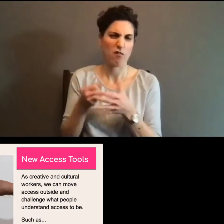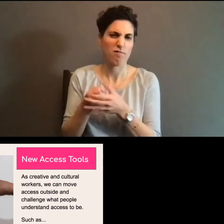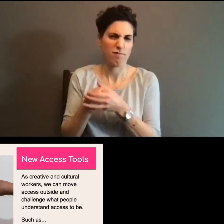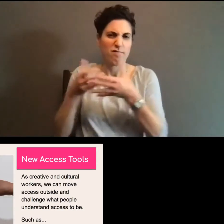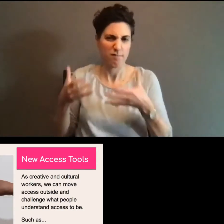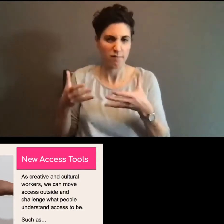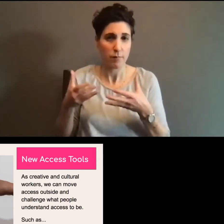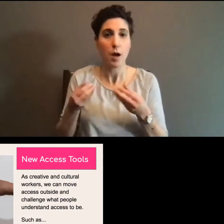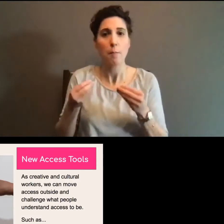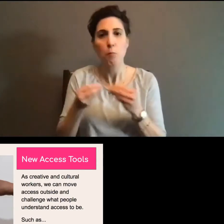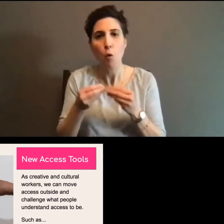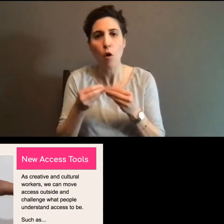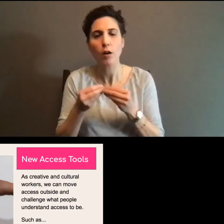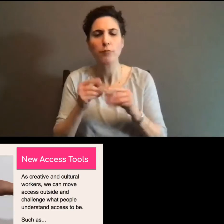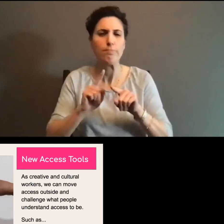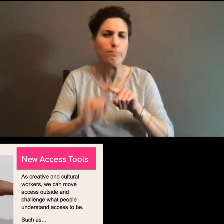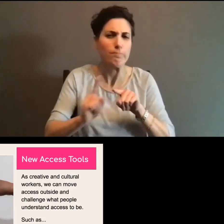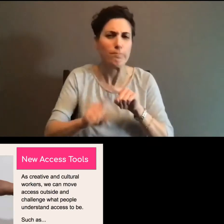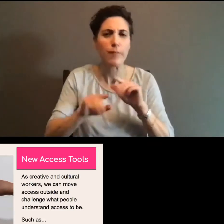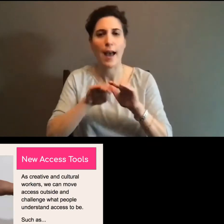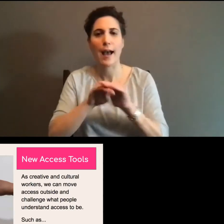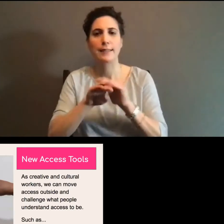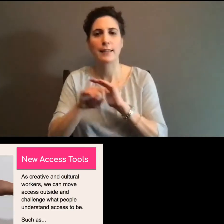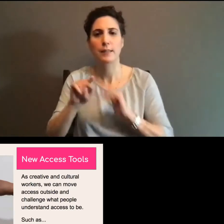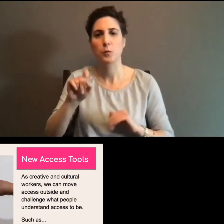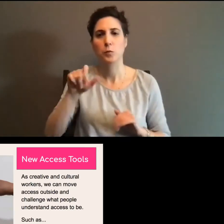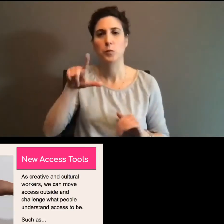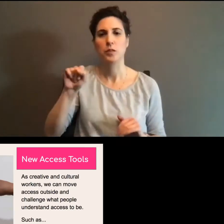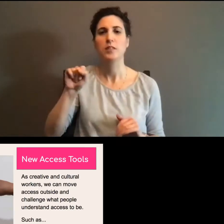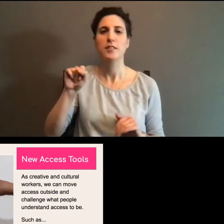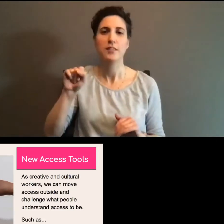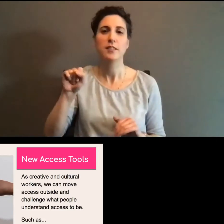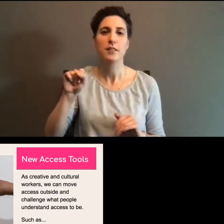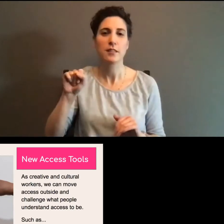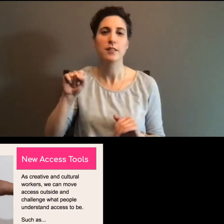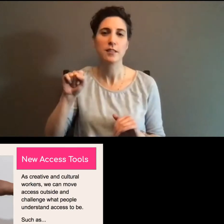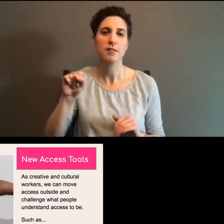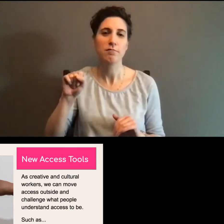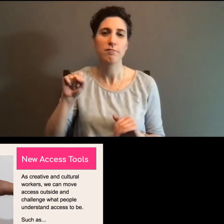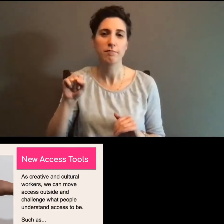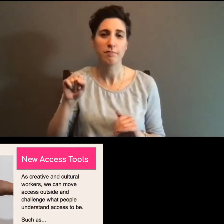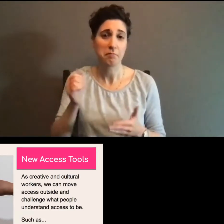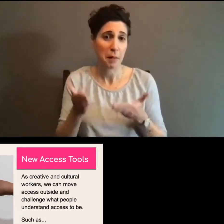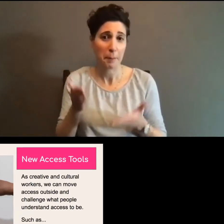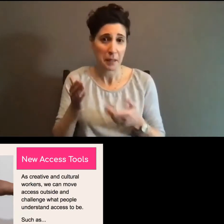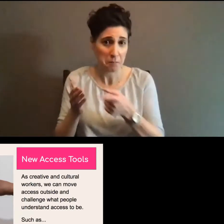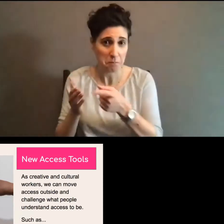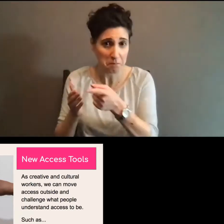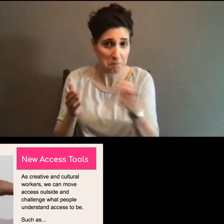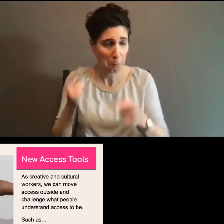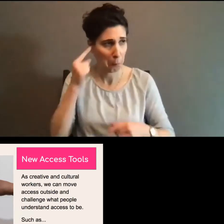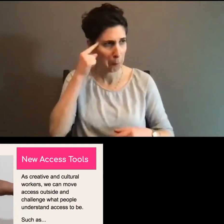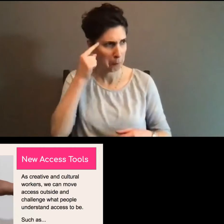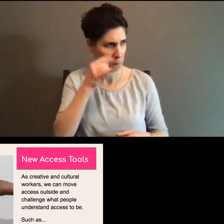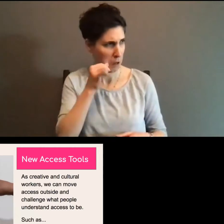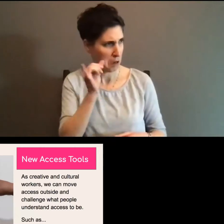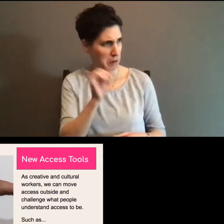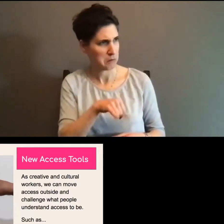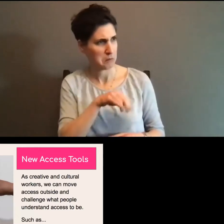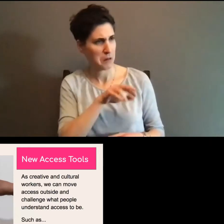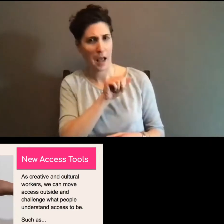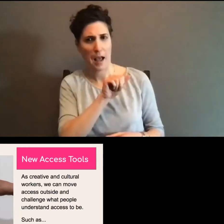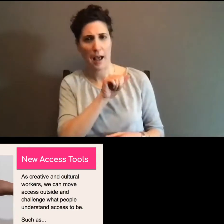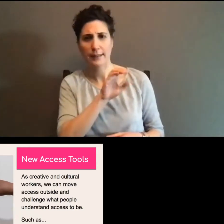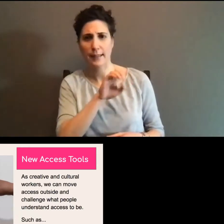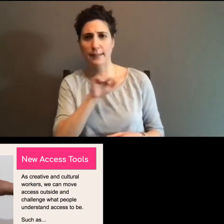forms of access tools, things that, um, you know, people may not necessarily think initially as access,